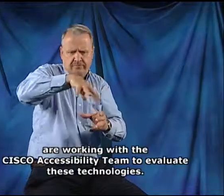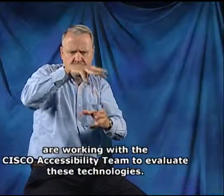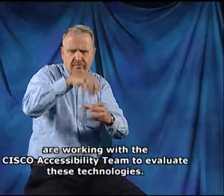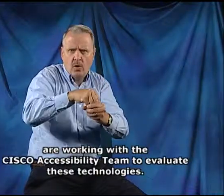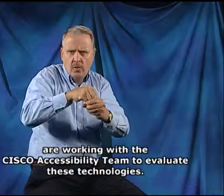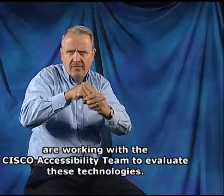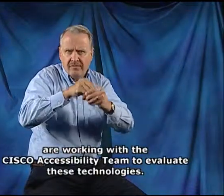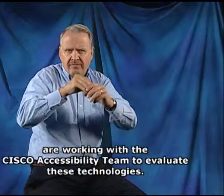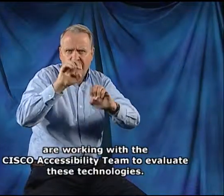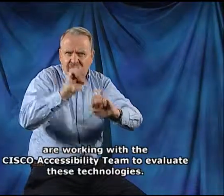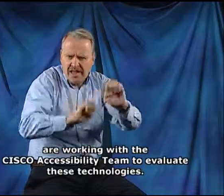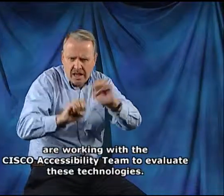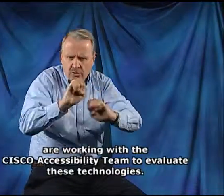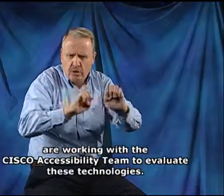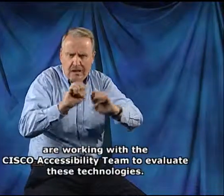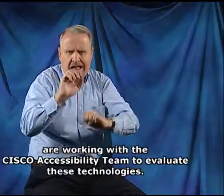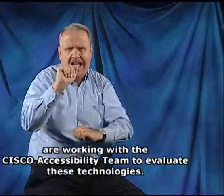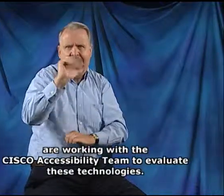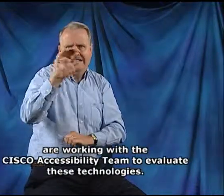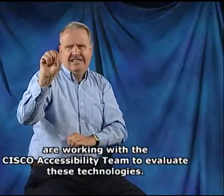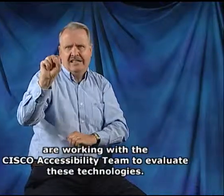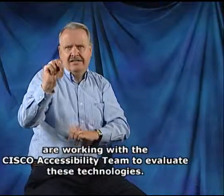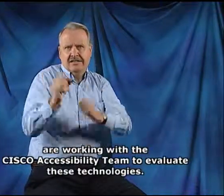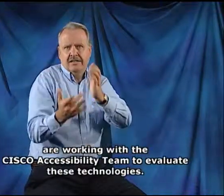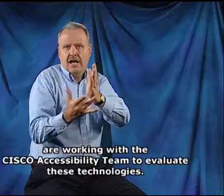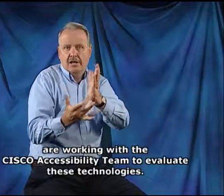the Cisco accessibility team to evaluate these technologies.